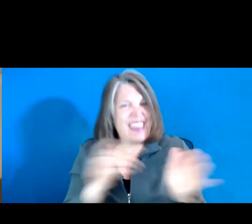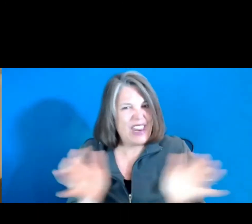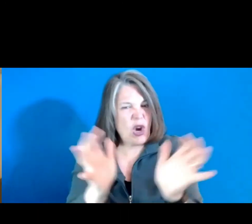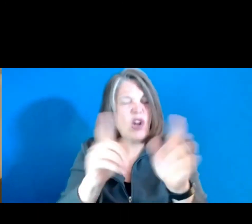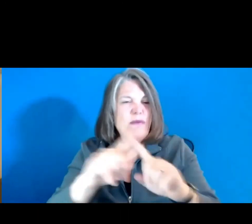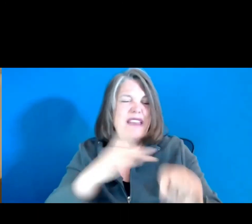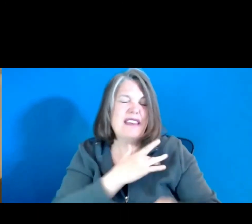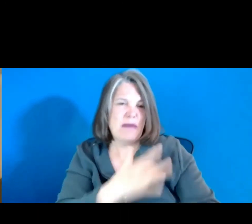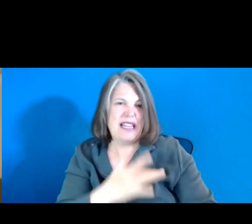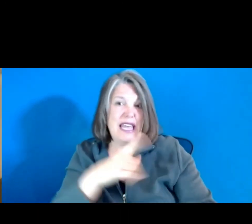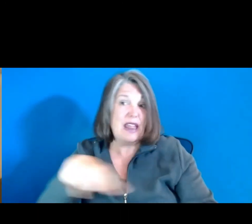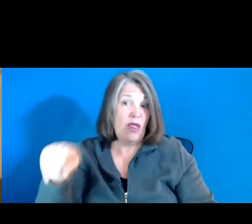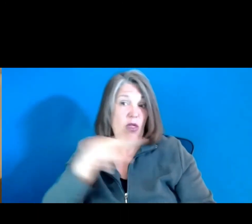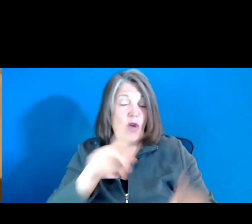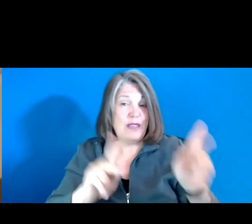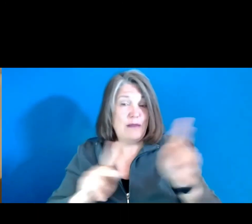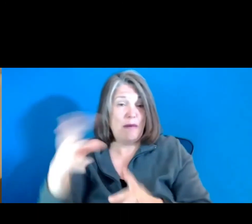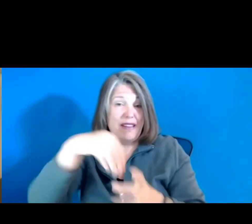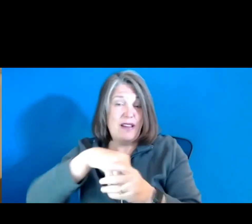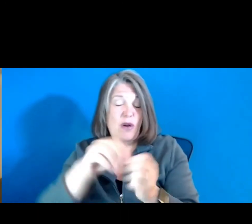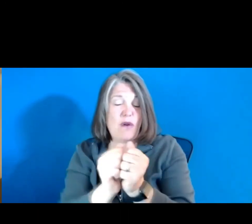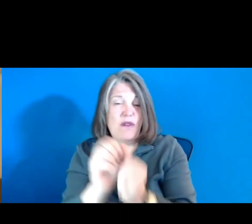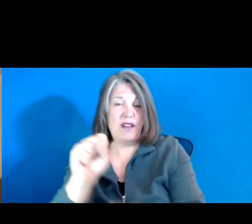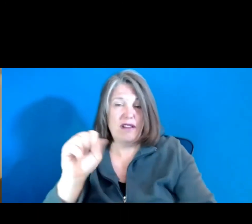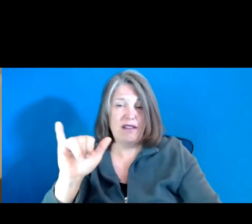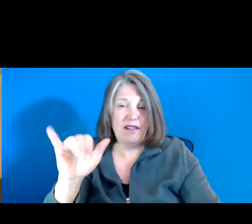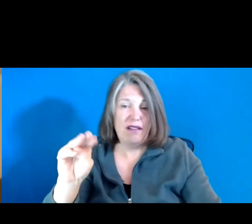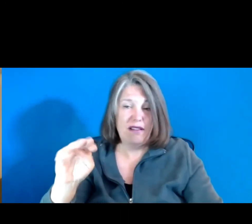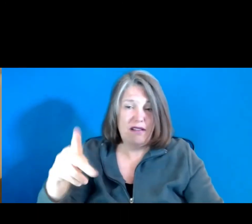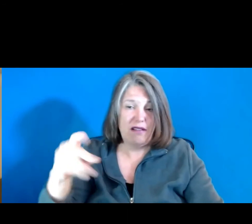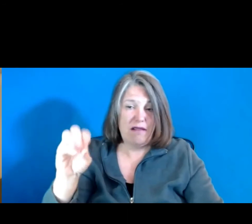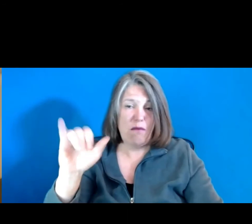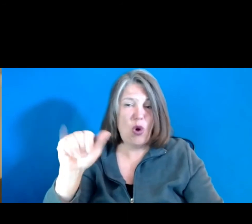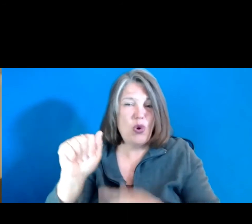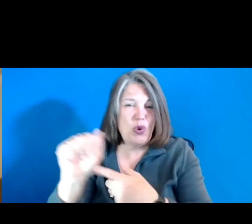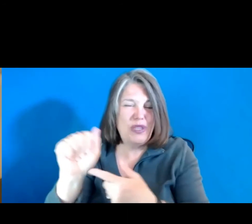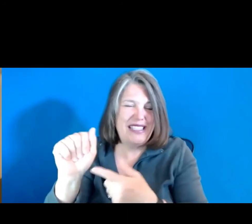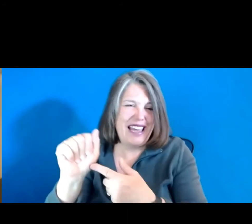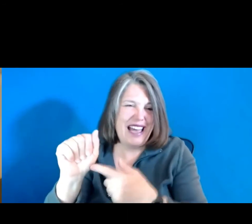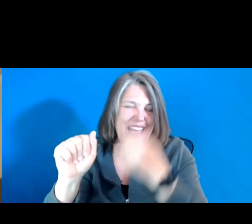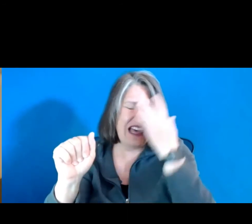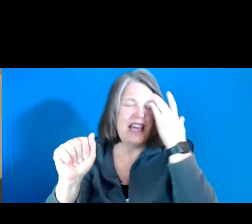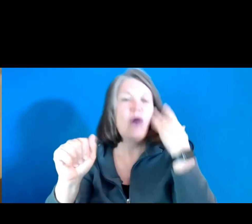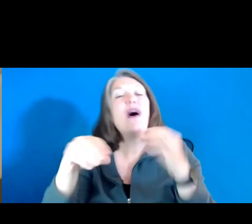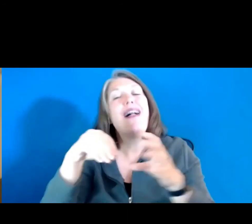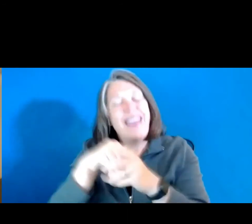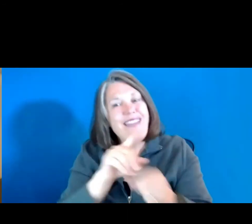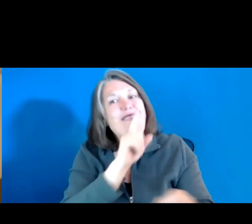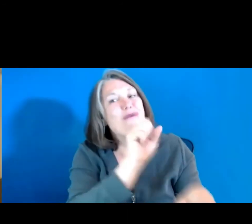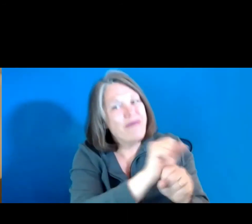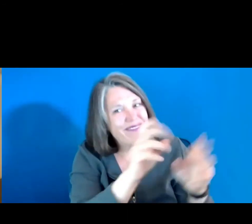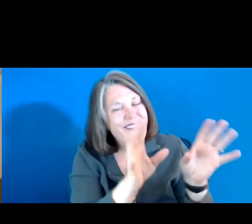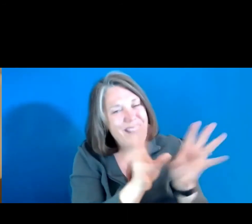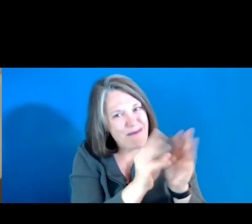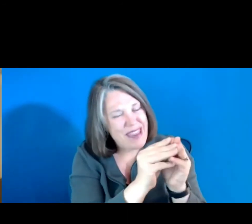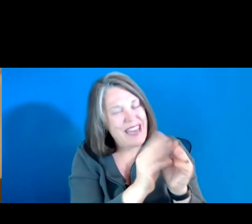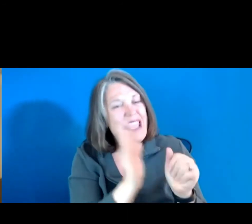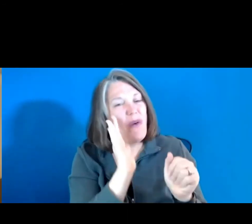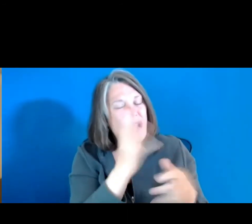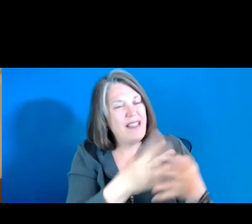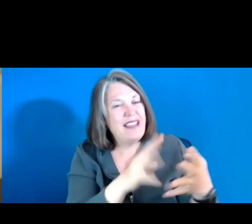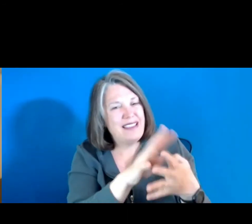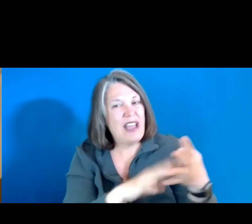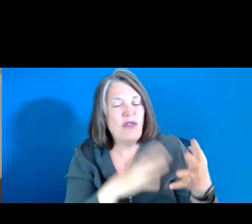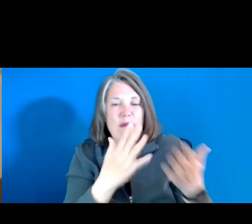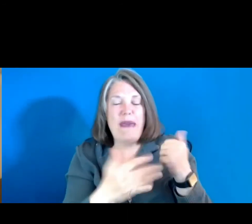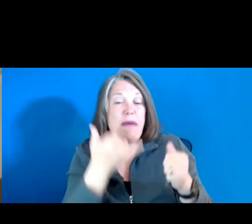participating in a symposia will, well, in the place-based meeting, will have scheduled a phone